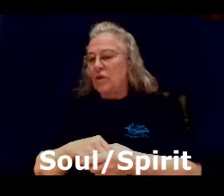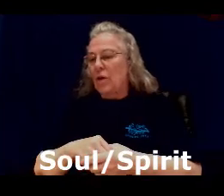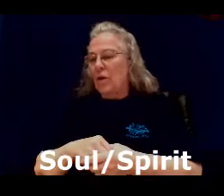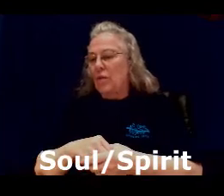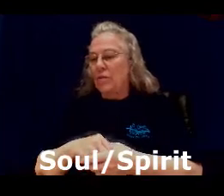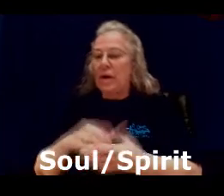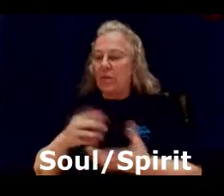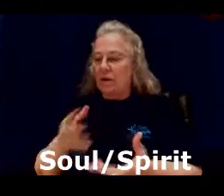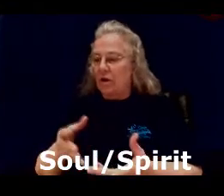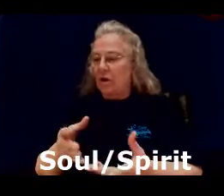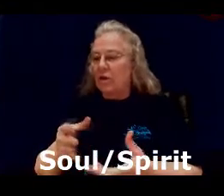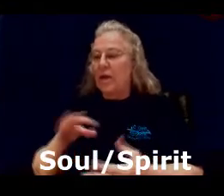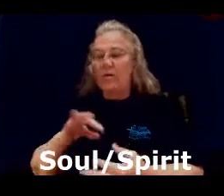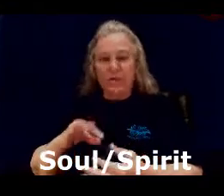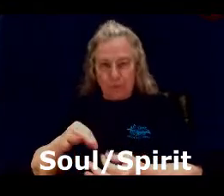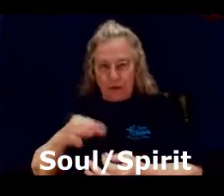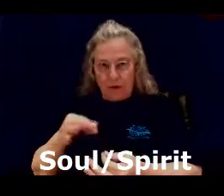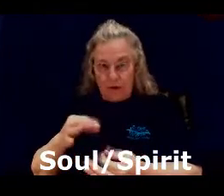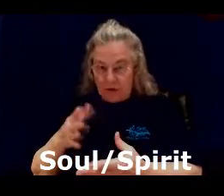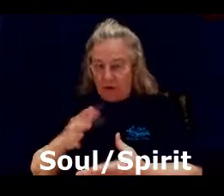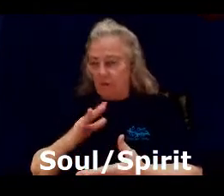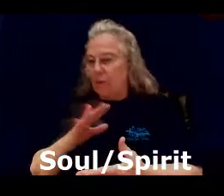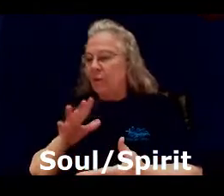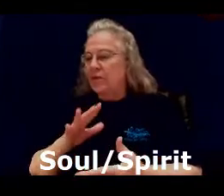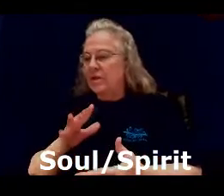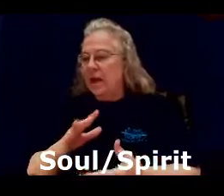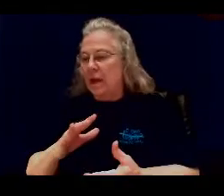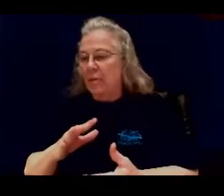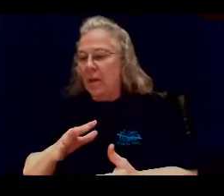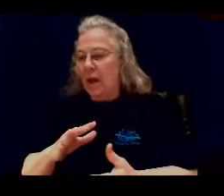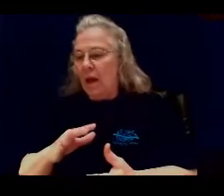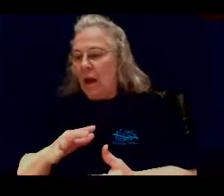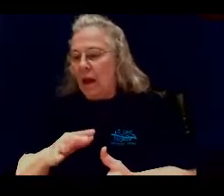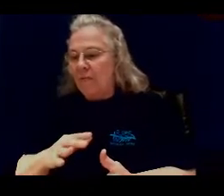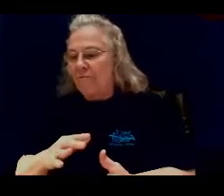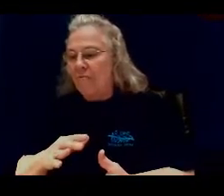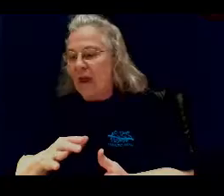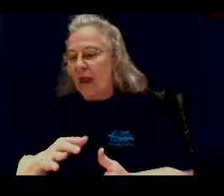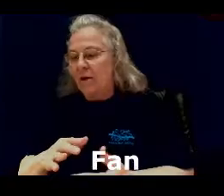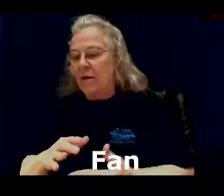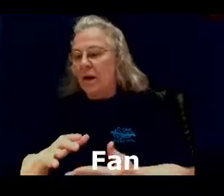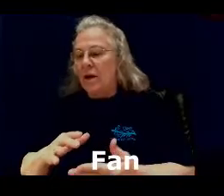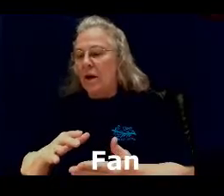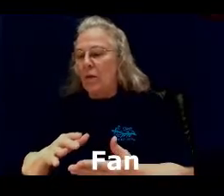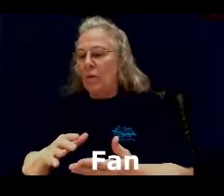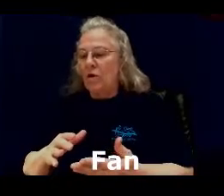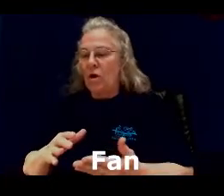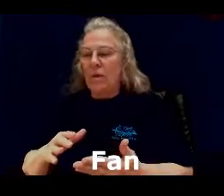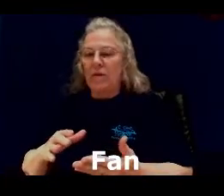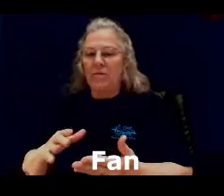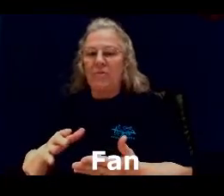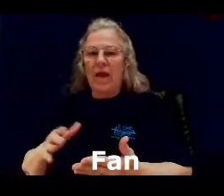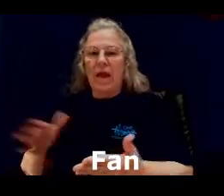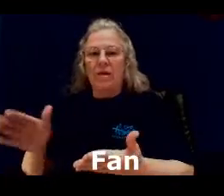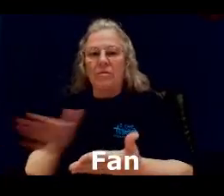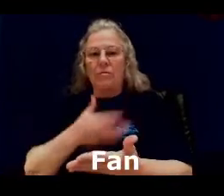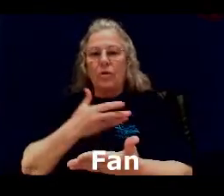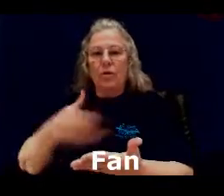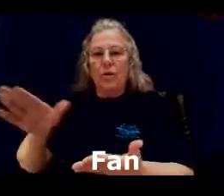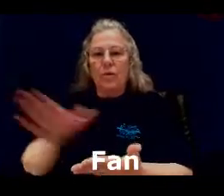Soul. And we talked about the spirit and the soul. They're both the same. Fan. Now, when we talk about the fan, we're going to